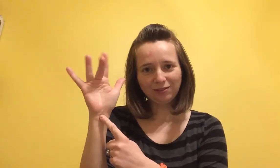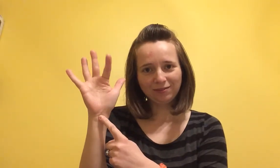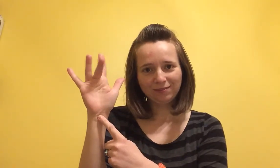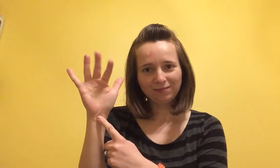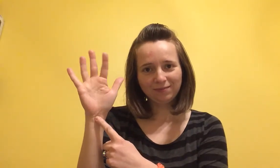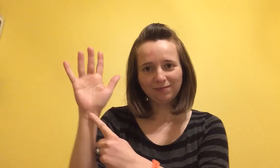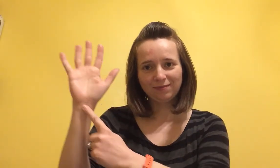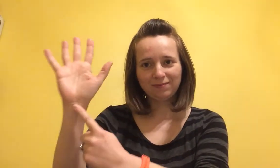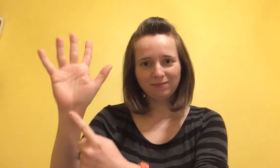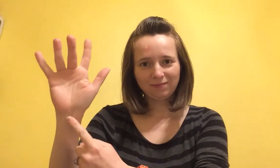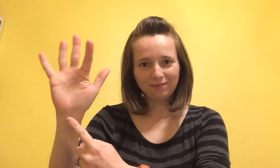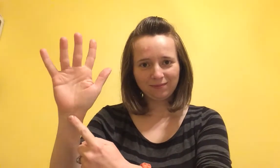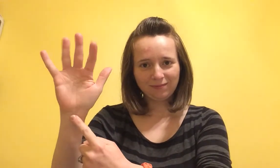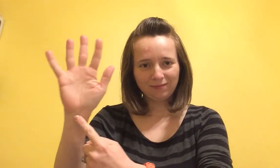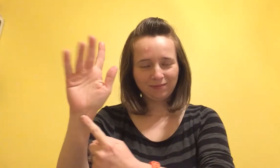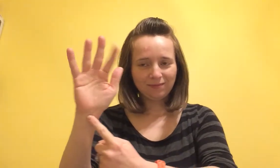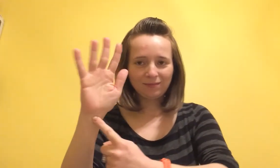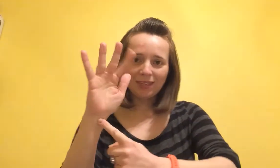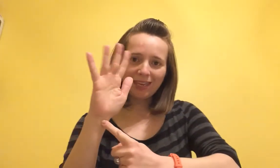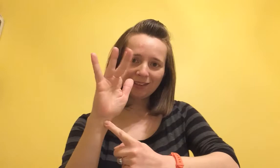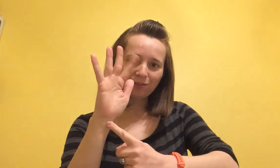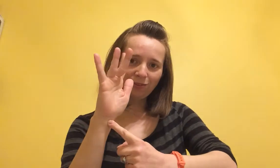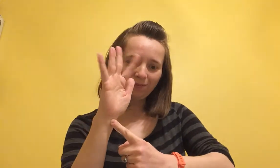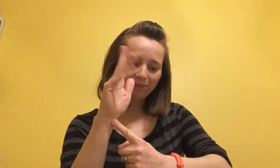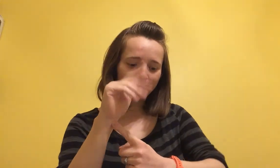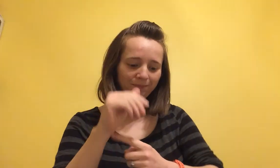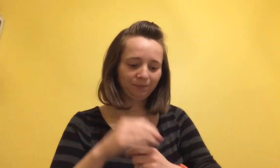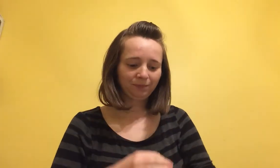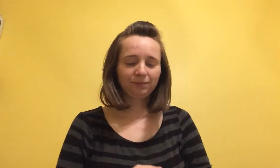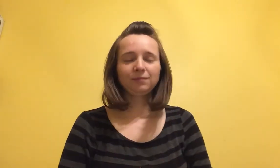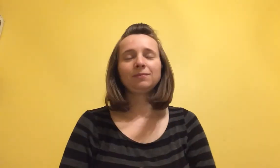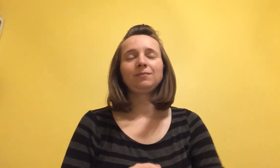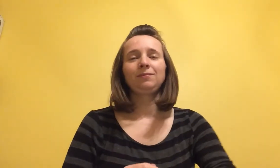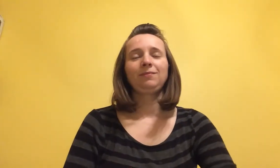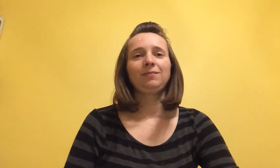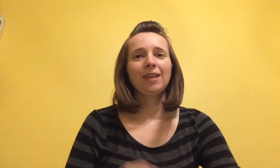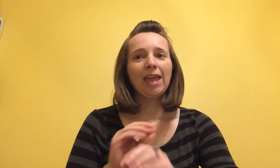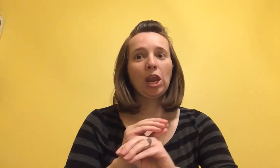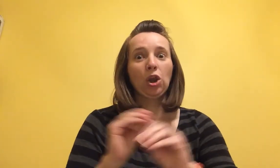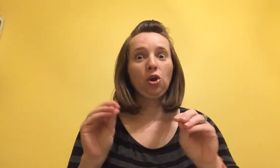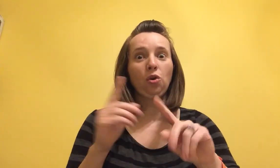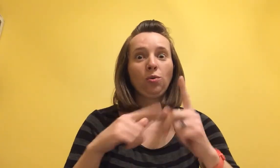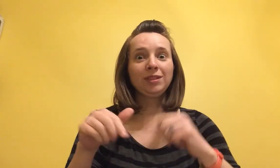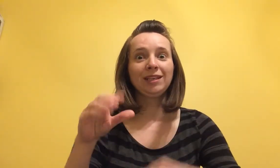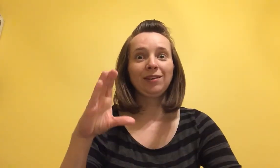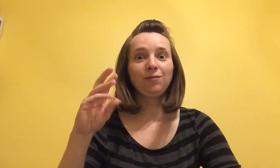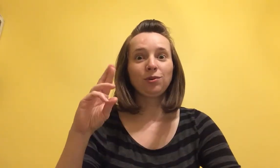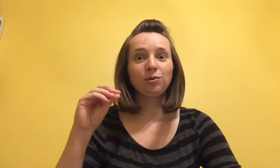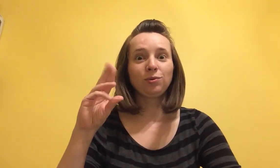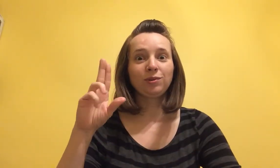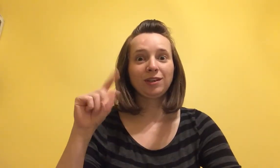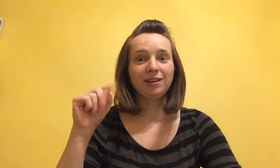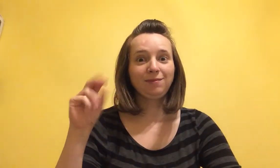candle no sign for crouton